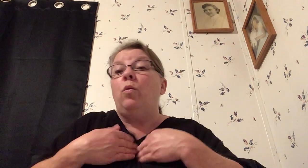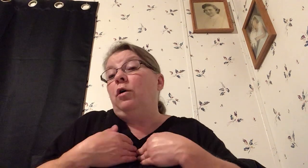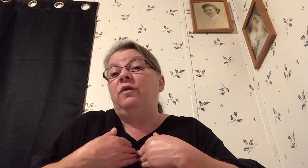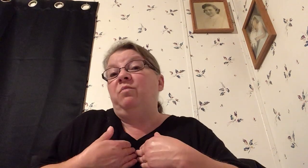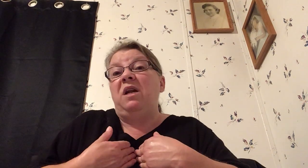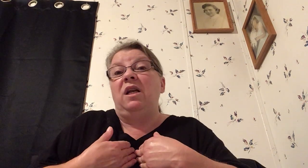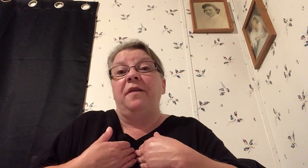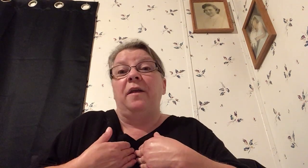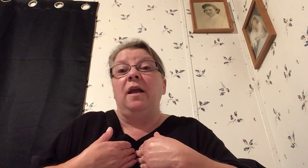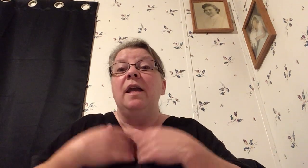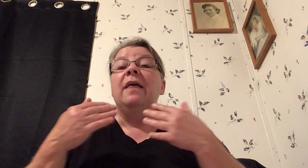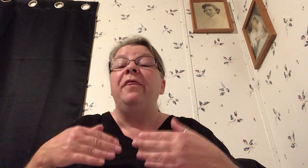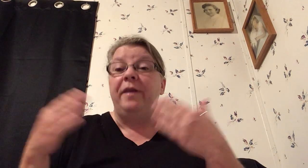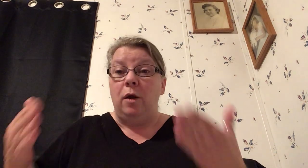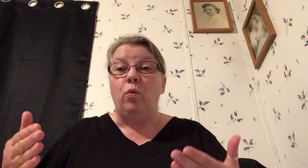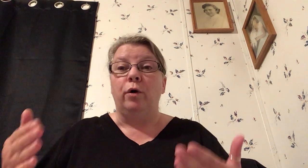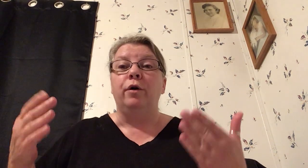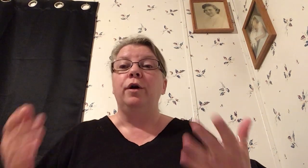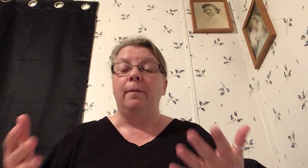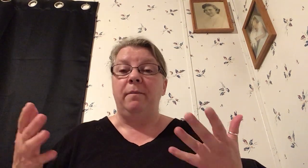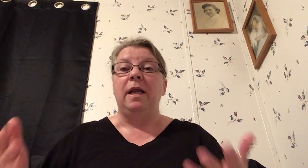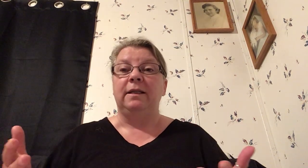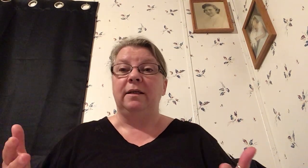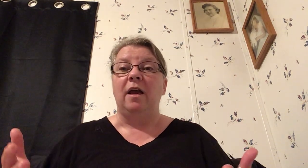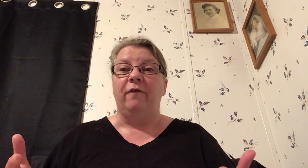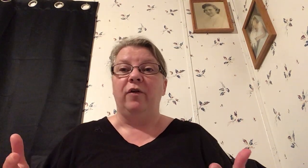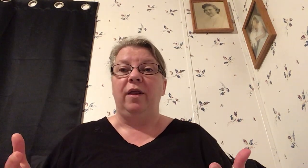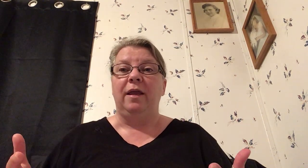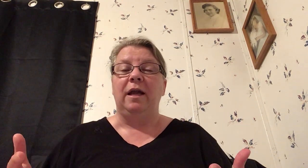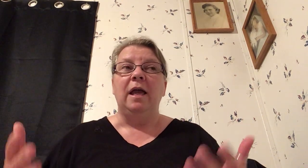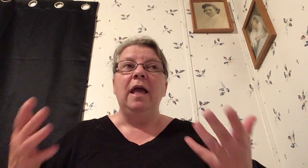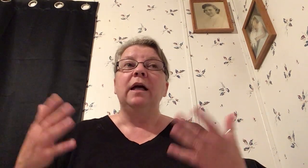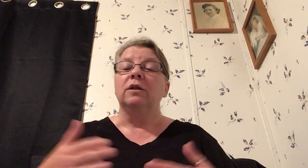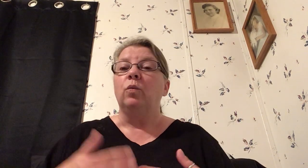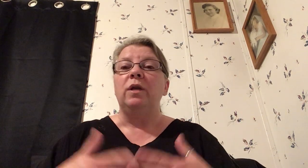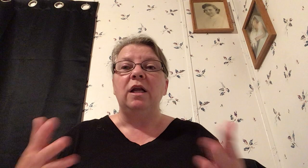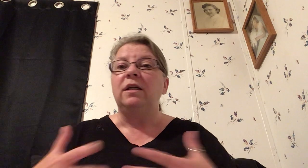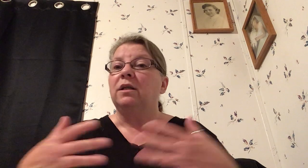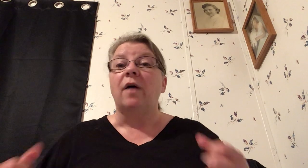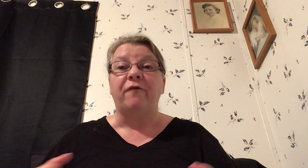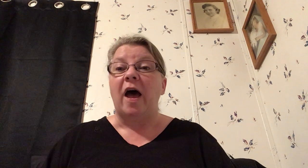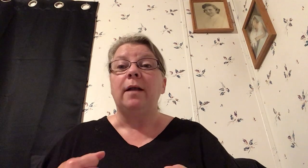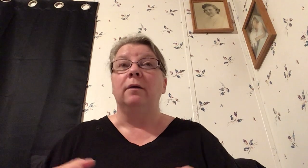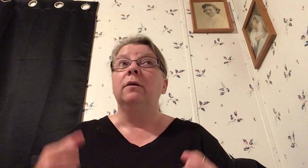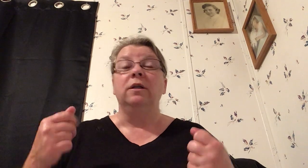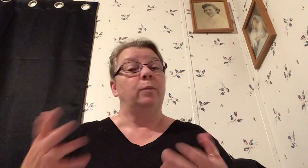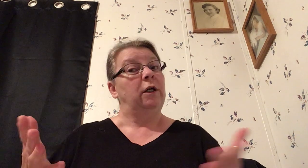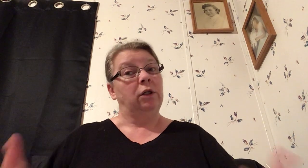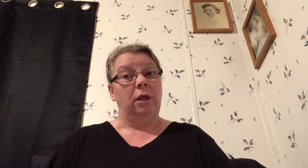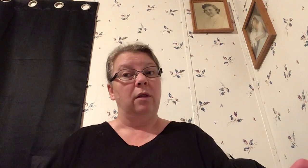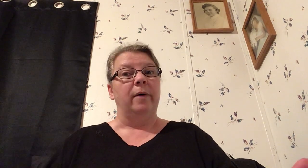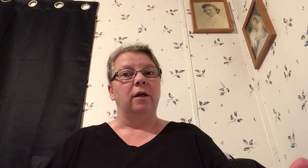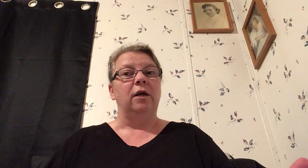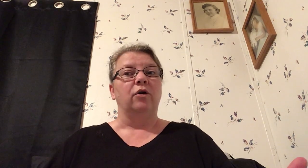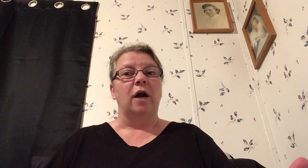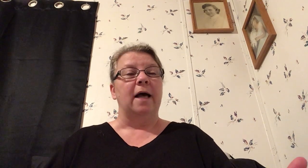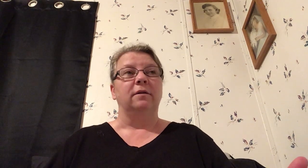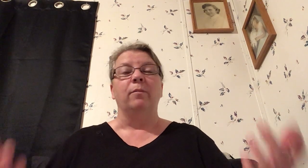words mean nothing the word means everything and so we need to stop fighting especially in the body of Christ the